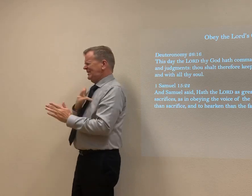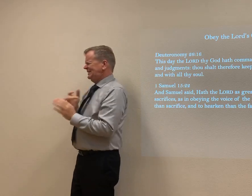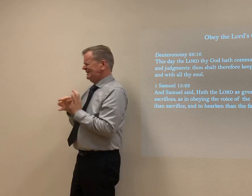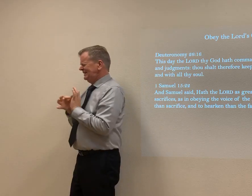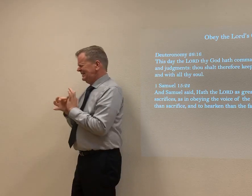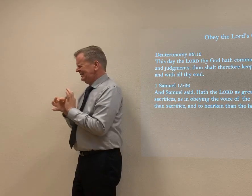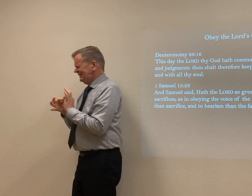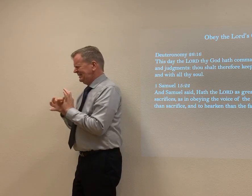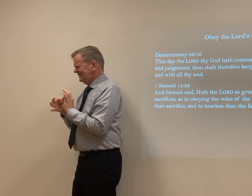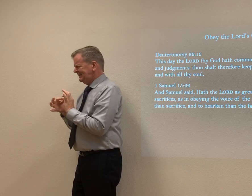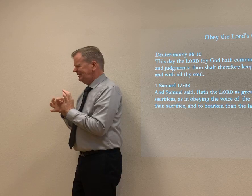him.